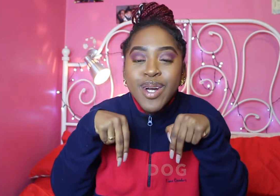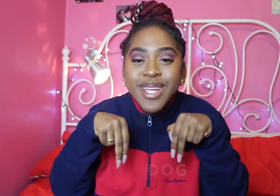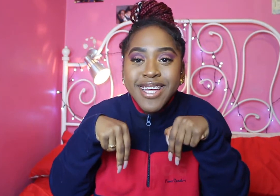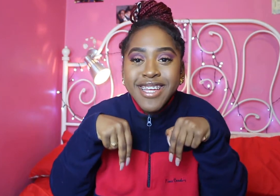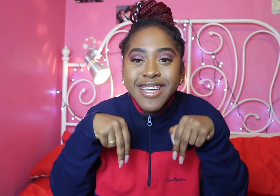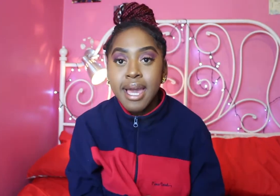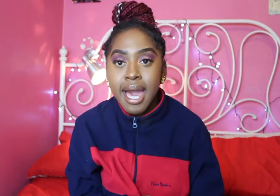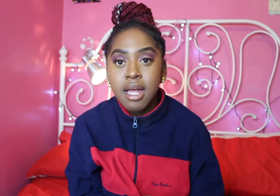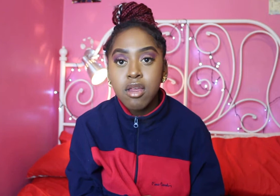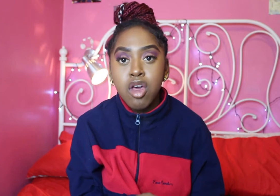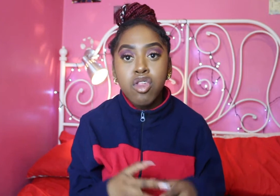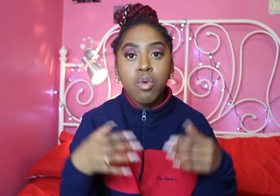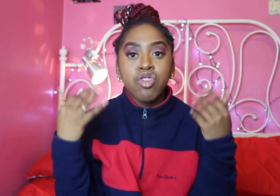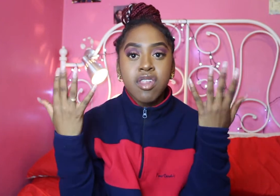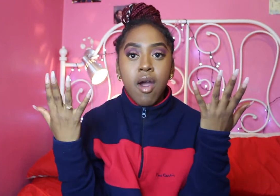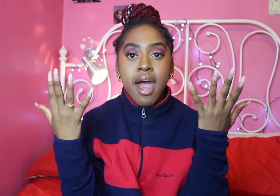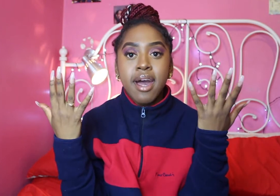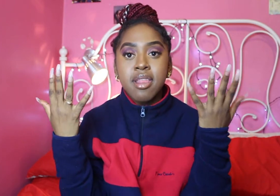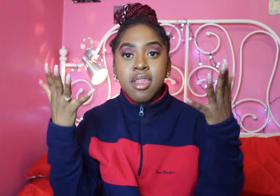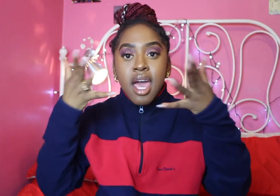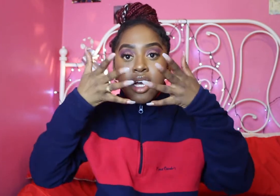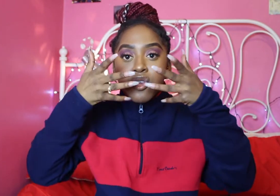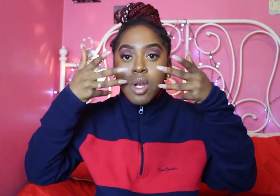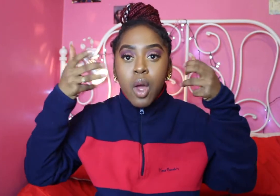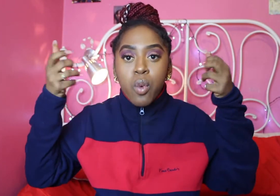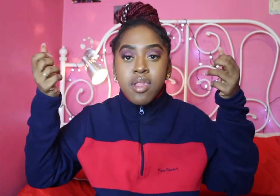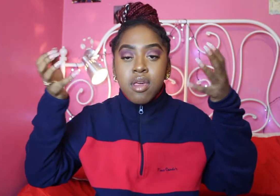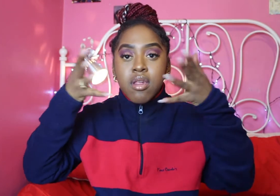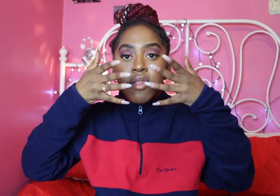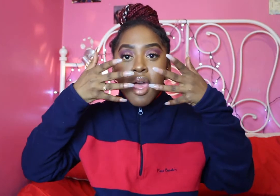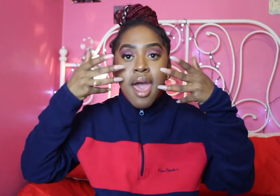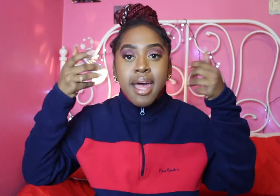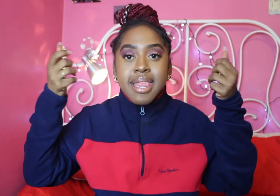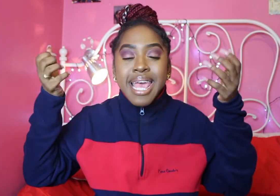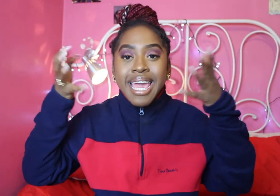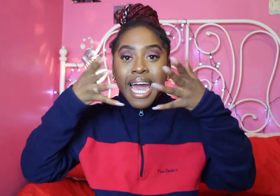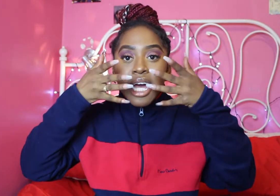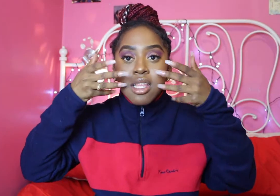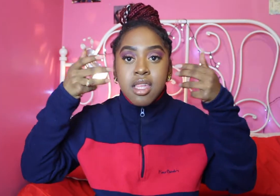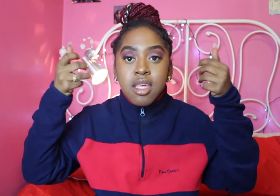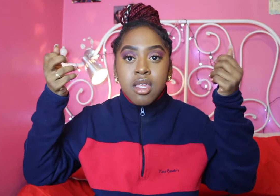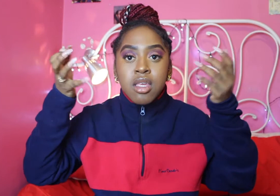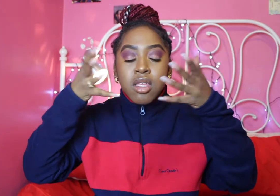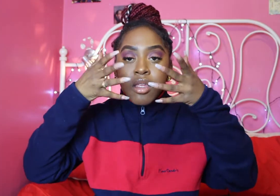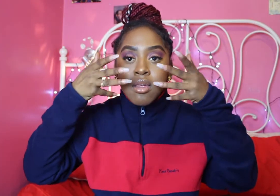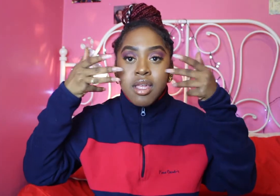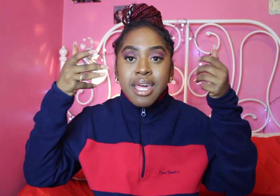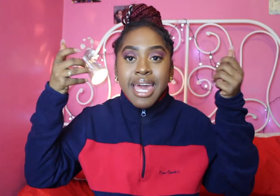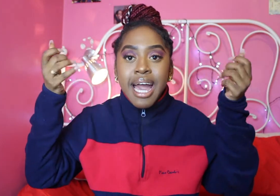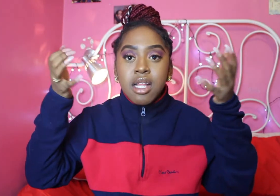cat so we'll just get our hands and do it like whiskers and say cat cat